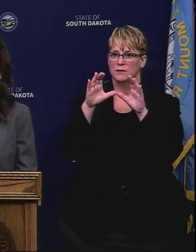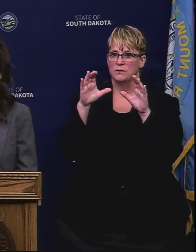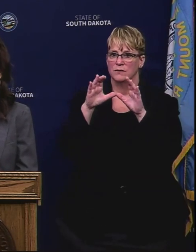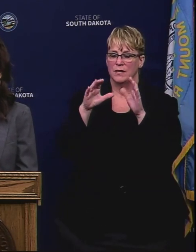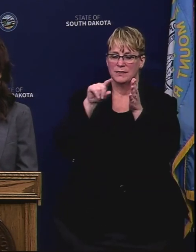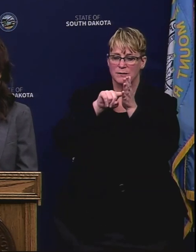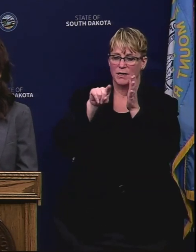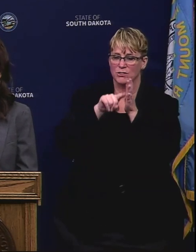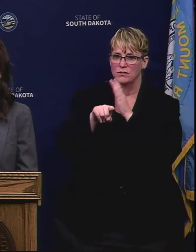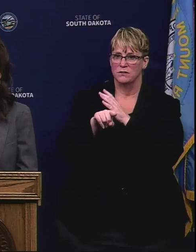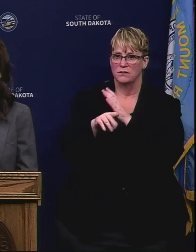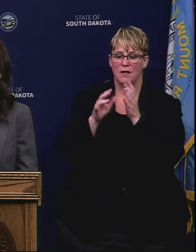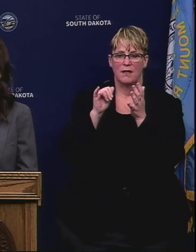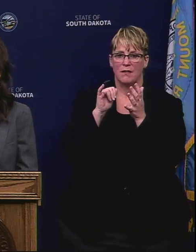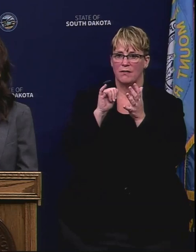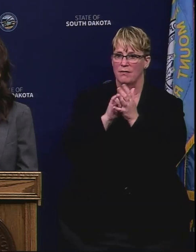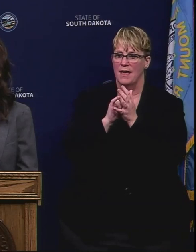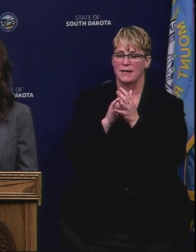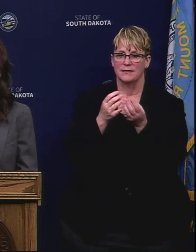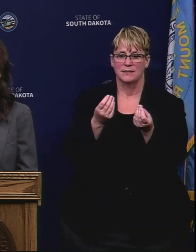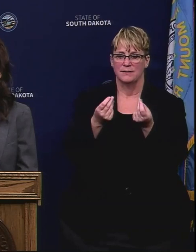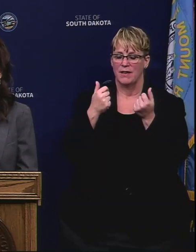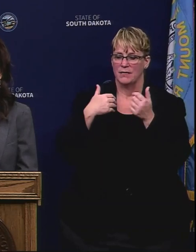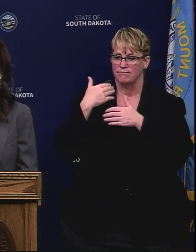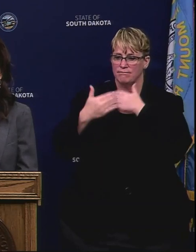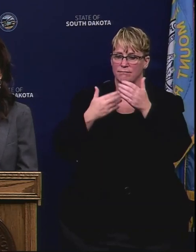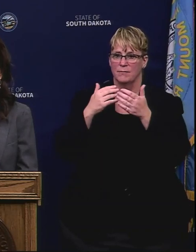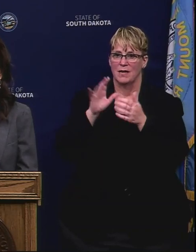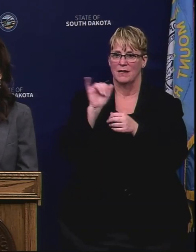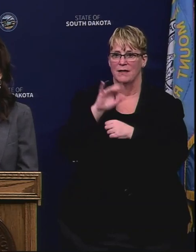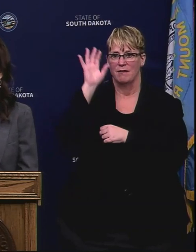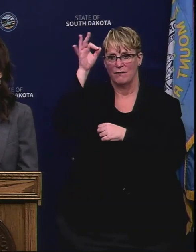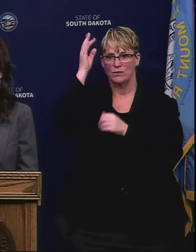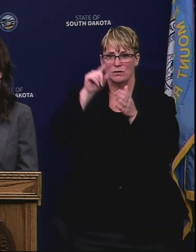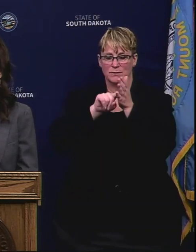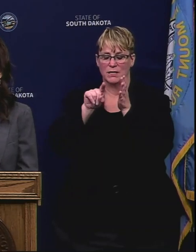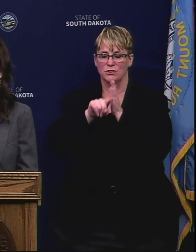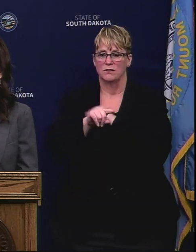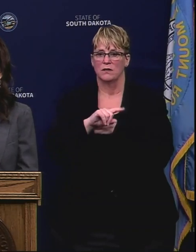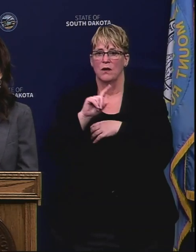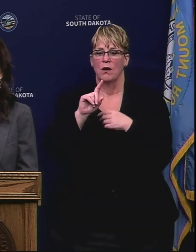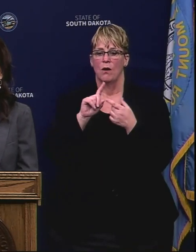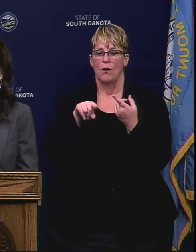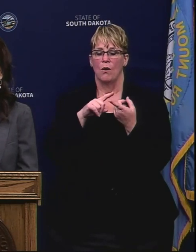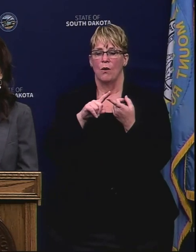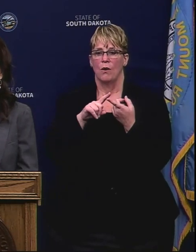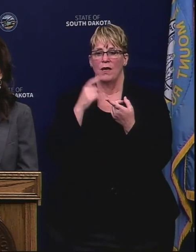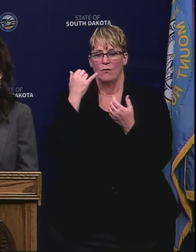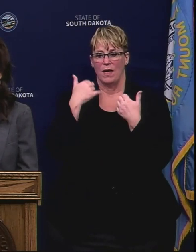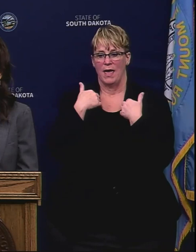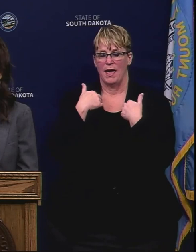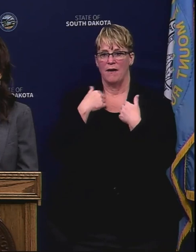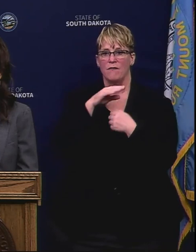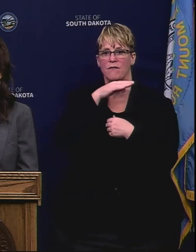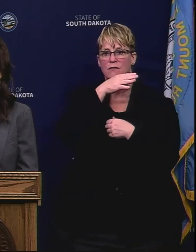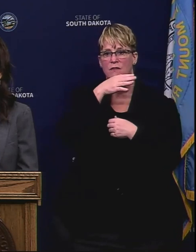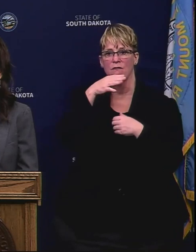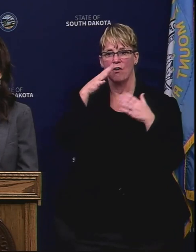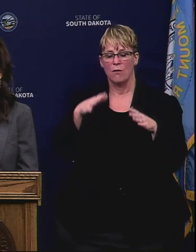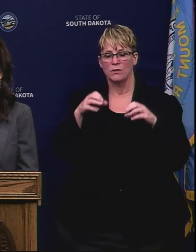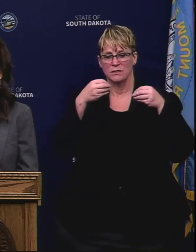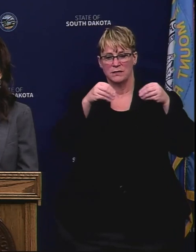is just as rigorous, if not even more so, than the federal inspection. So in us allowing our producers to